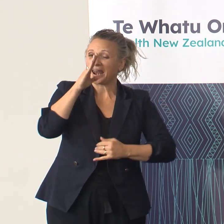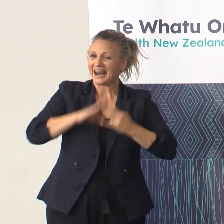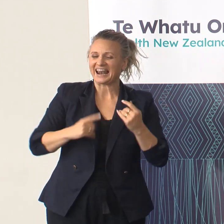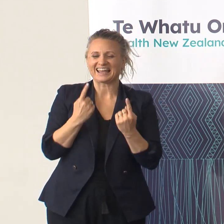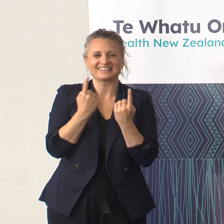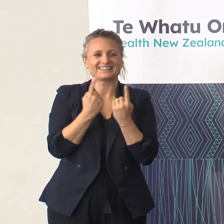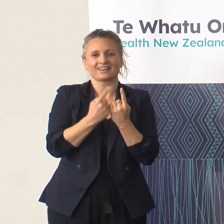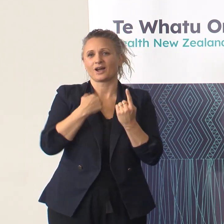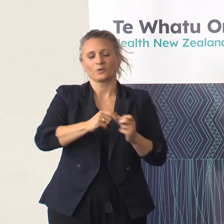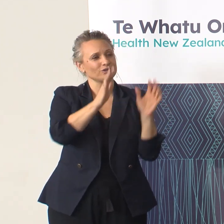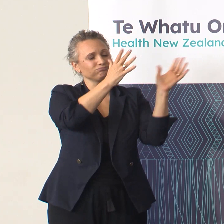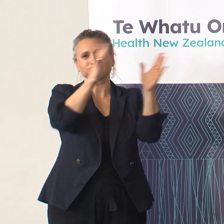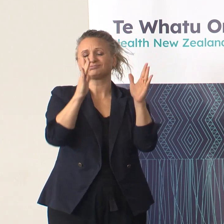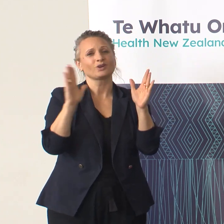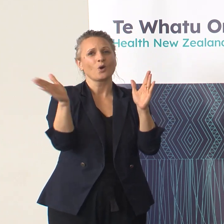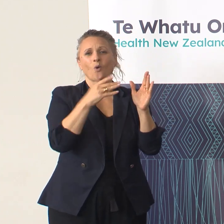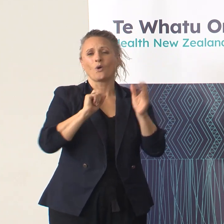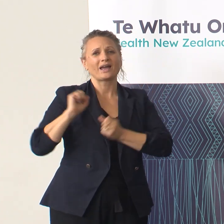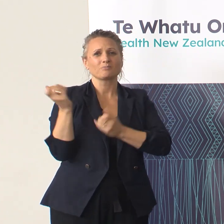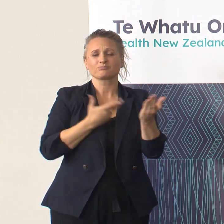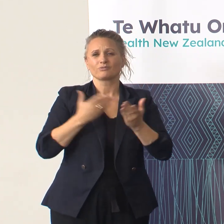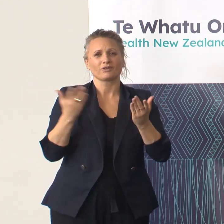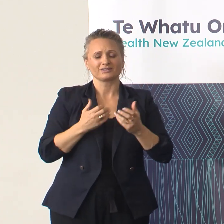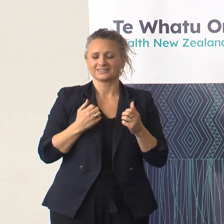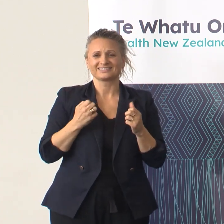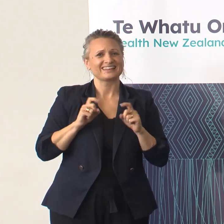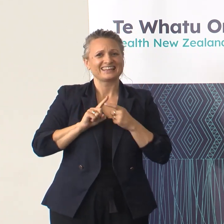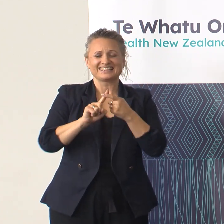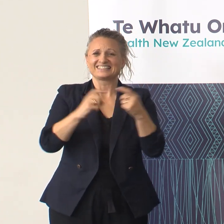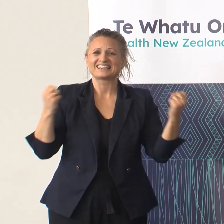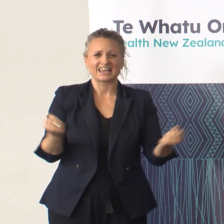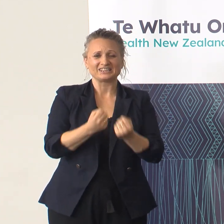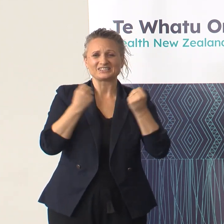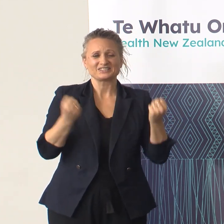to all of those providers. Kia kaha, kia maia, kia manawanui. Just